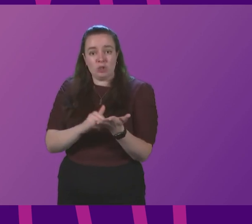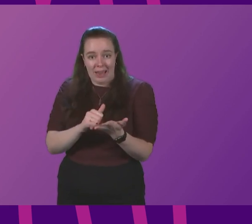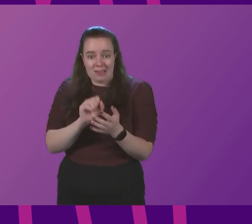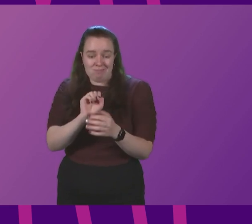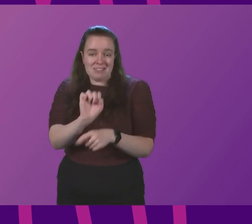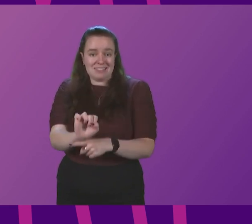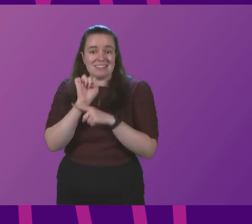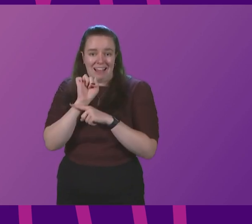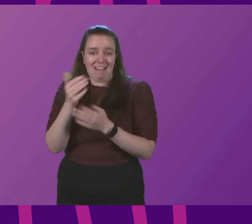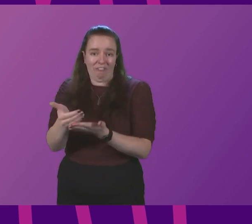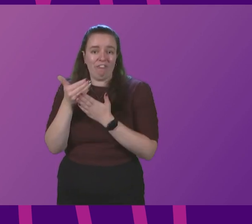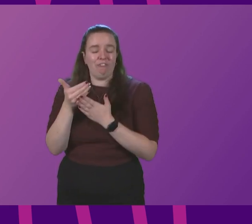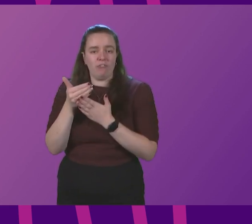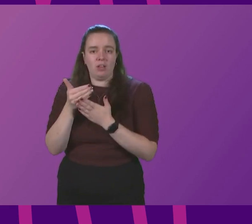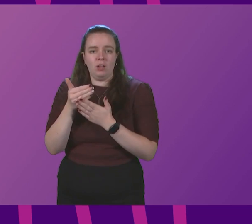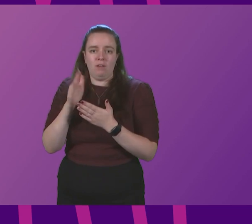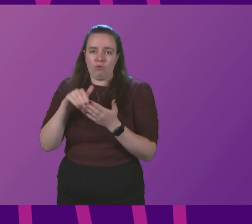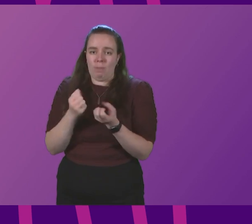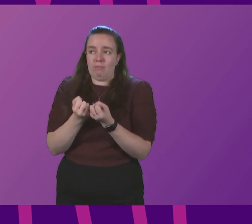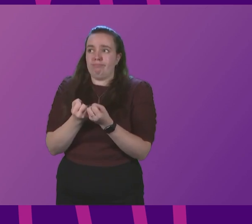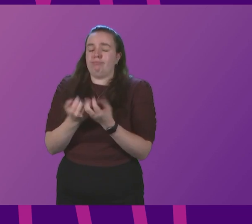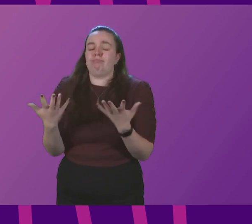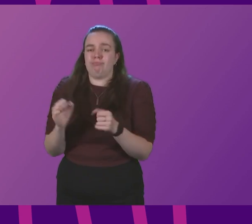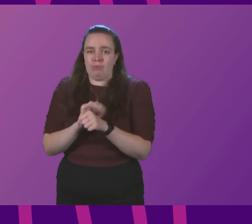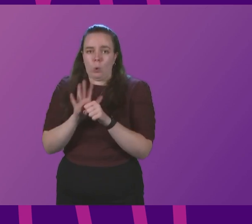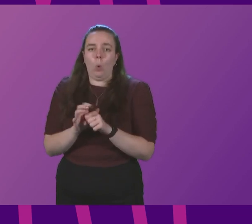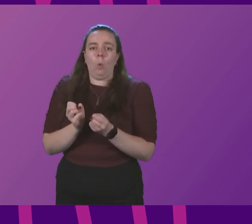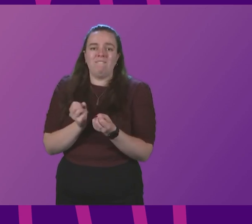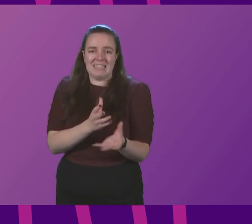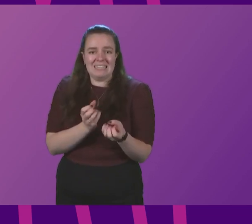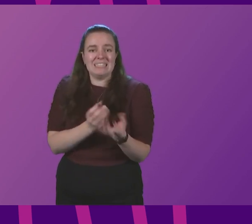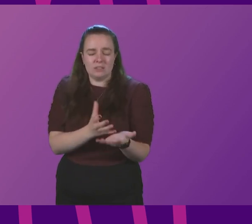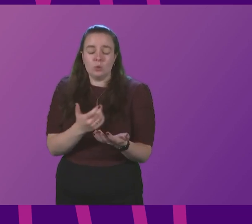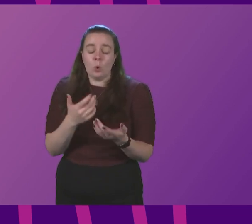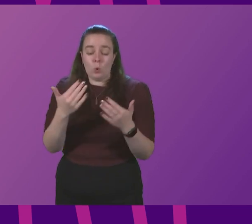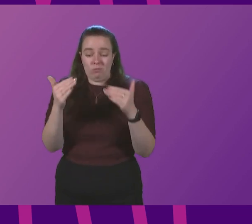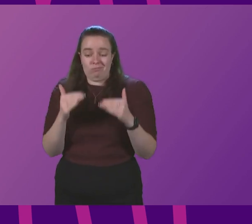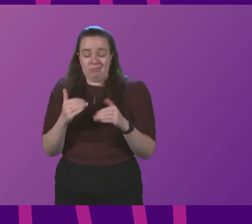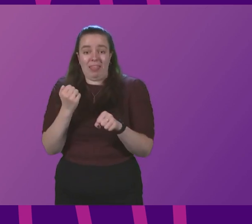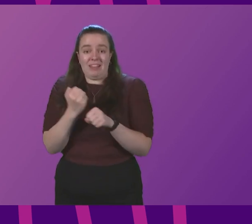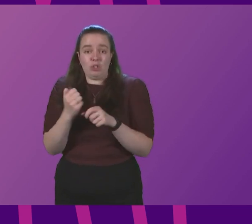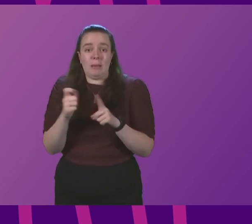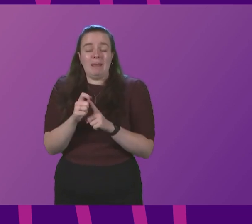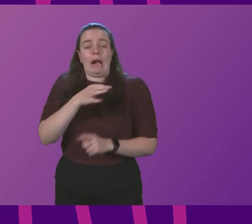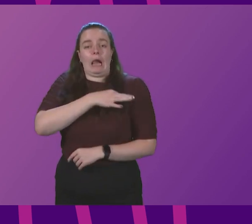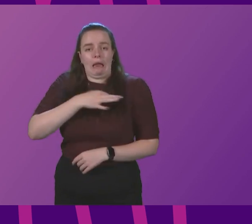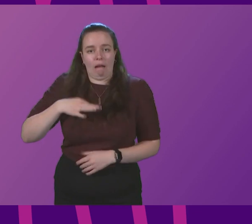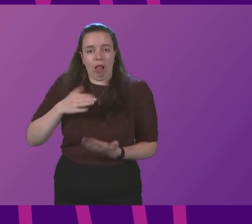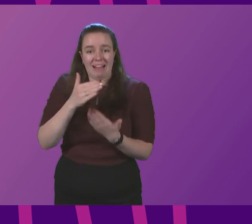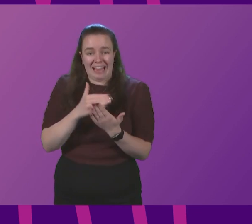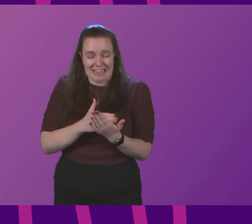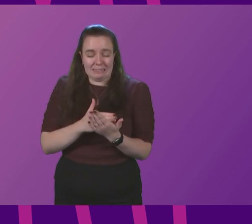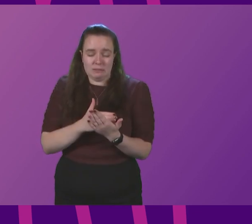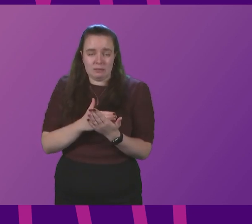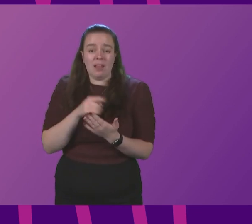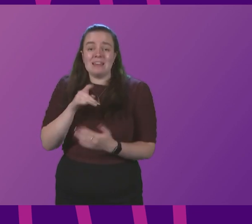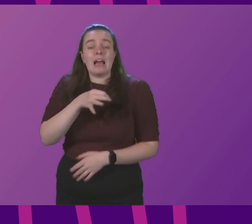possible from the ingress of COVID cases into it. So I actually come to the issue of GP clinical guidance right now. This